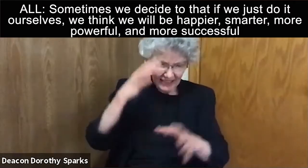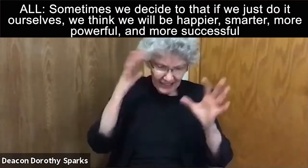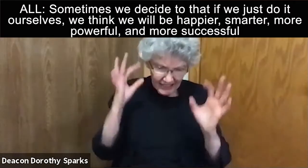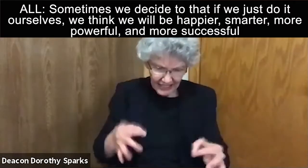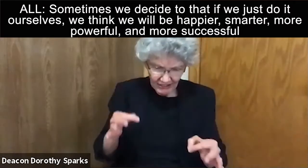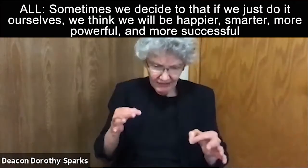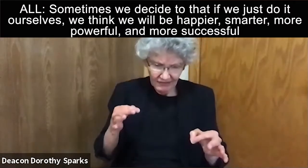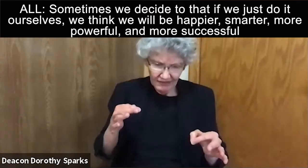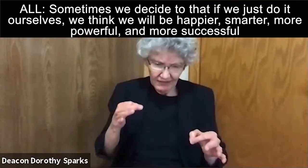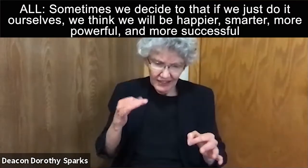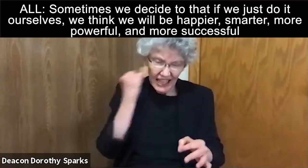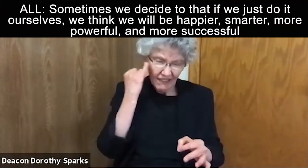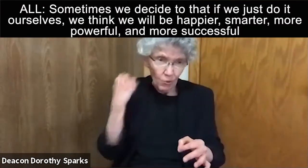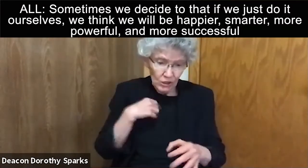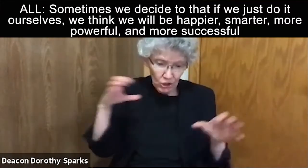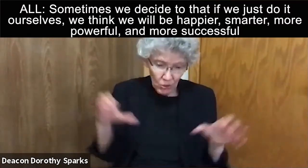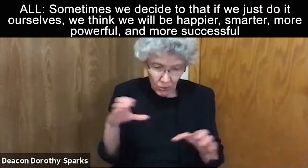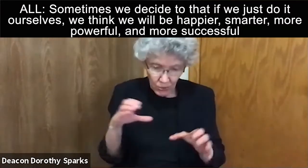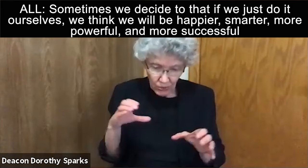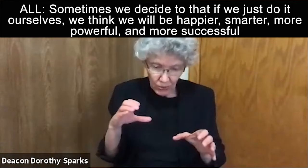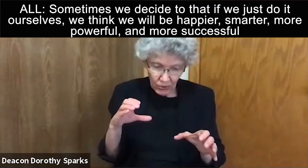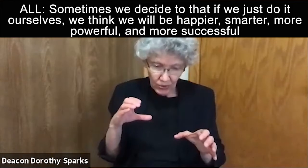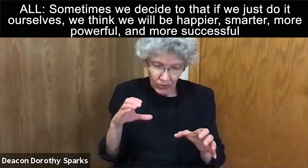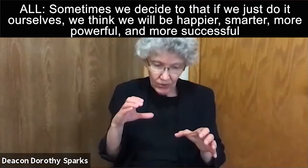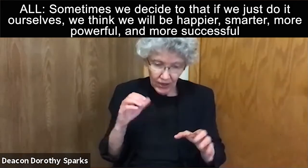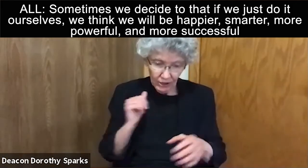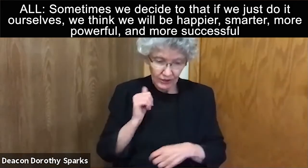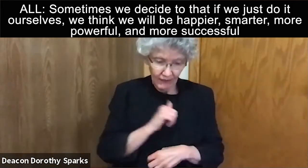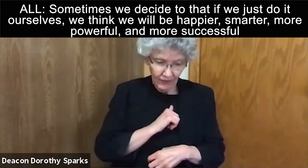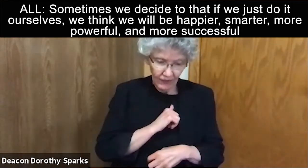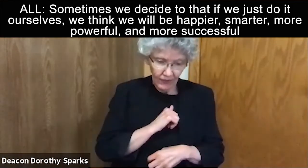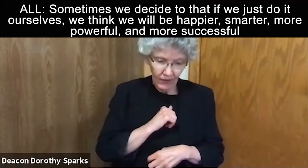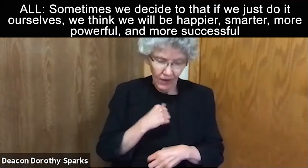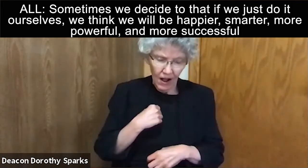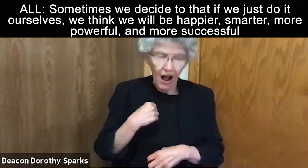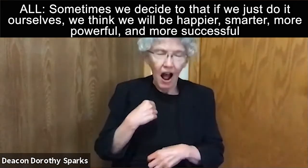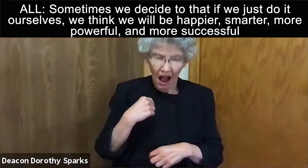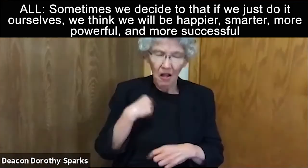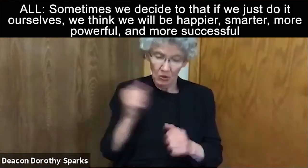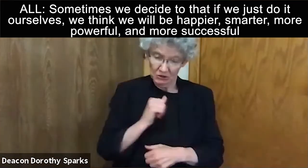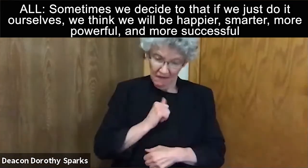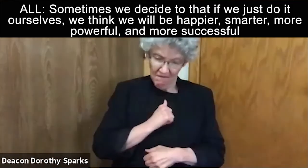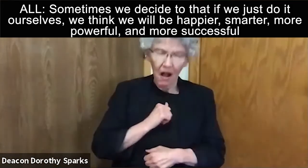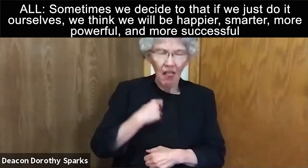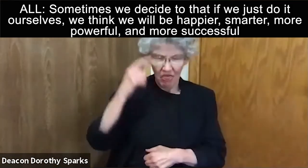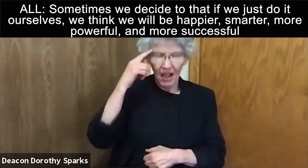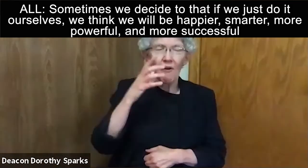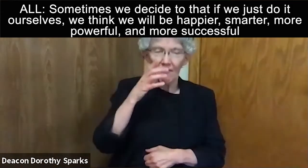Sometimes we decide that if we just do it ourselves, we think